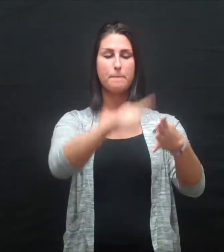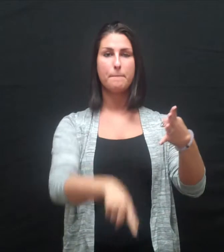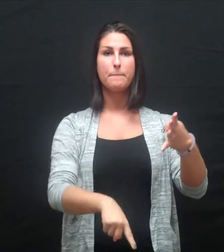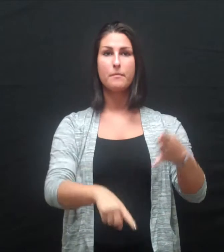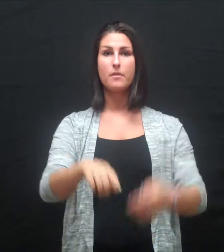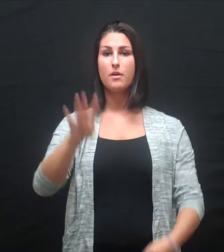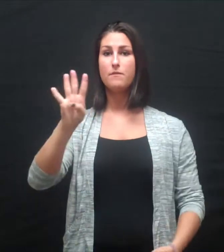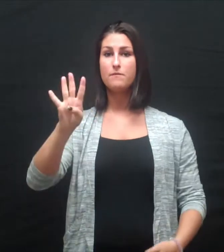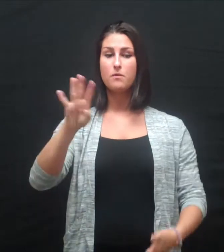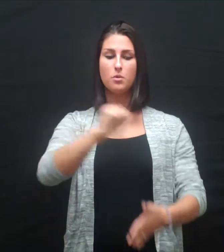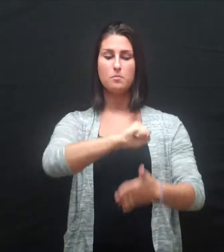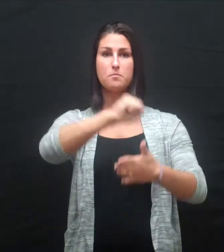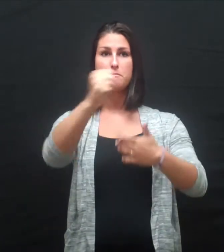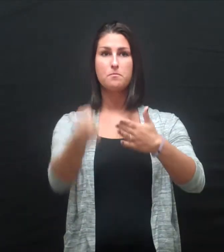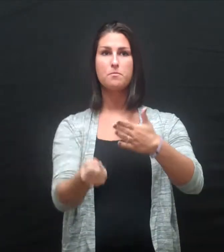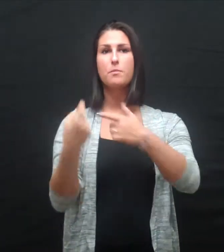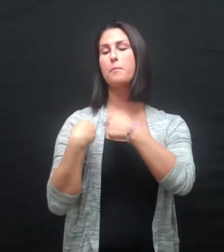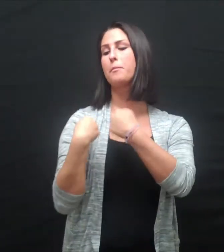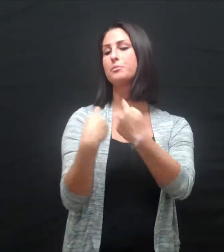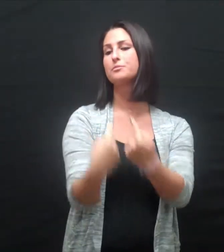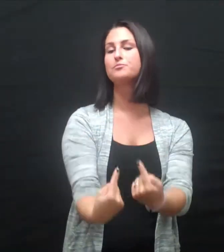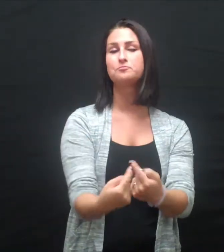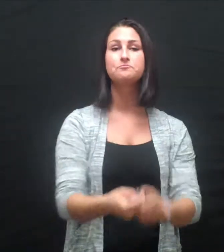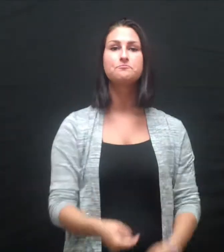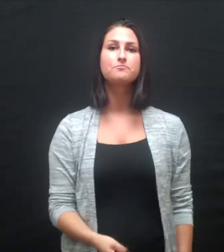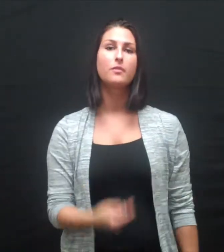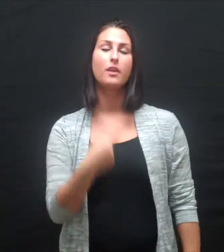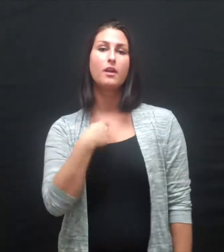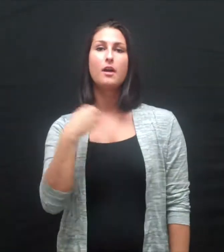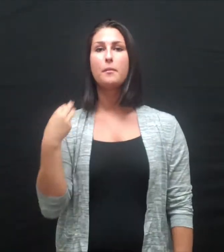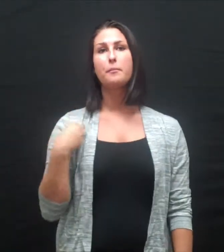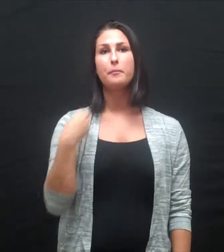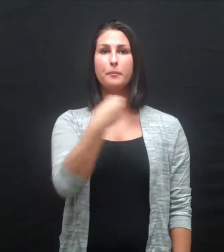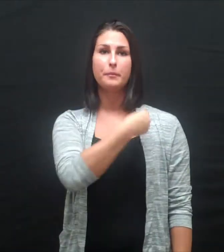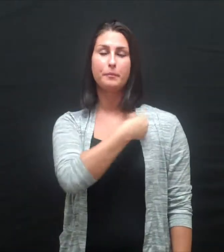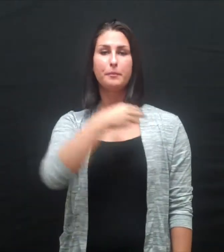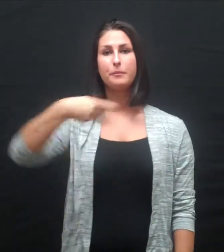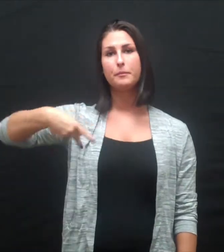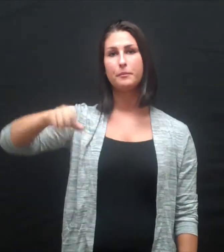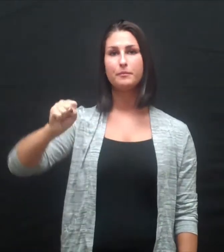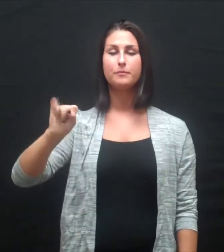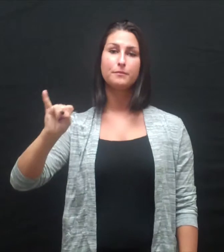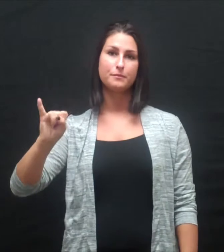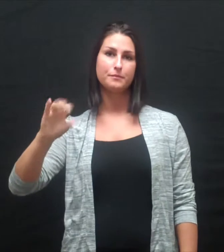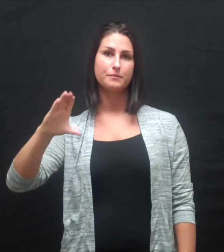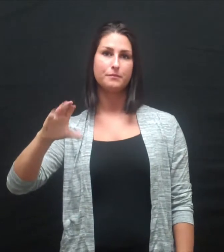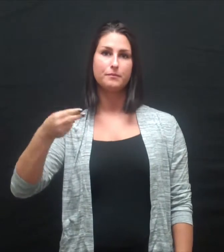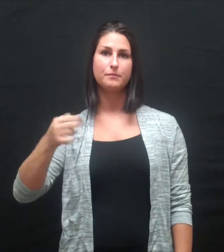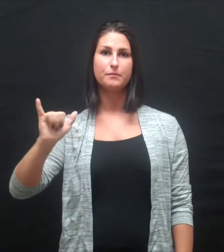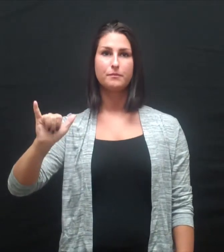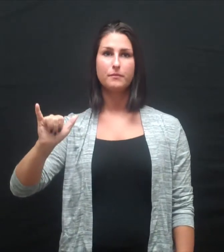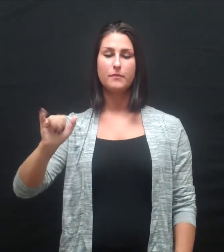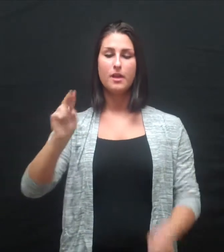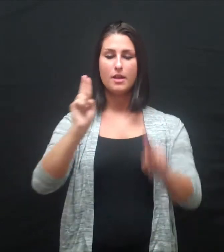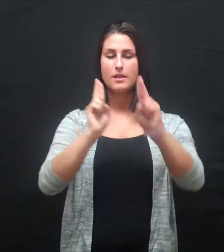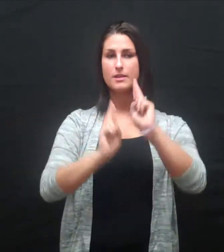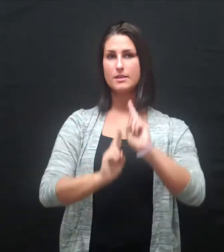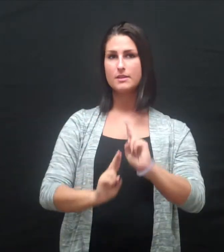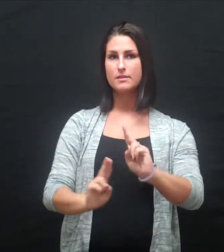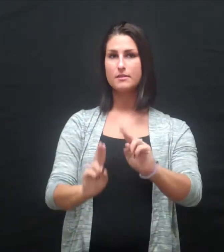I have made Dean's List for four semesters up until now, and I